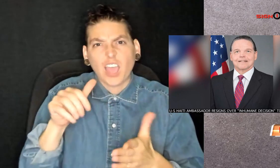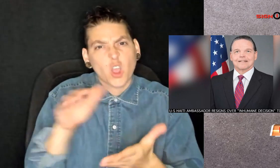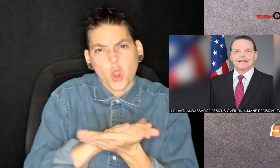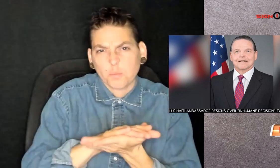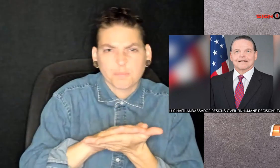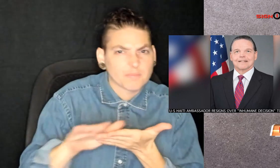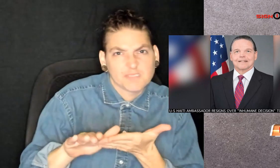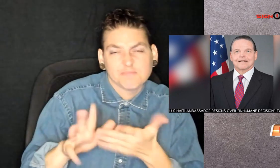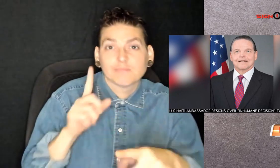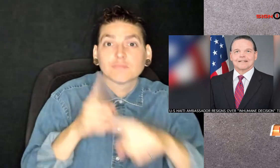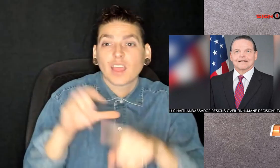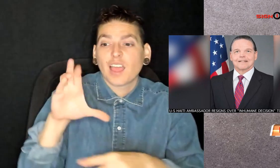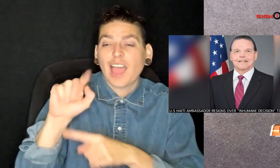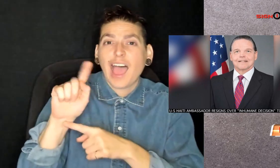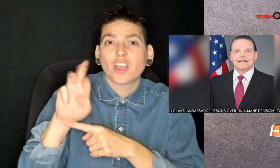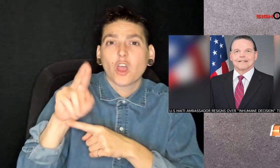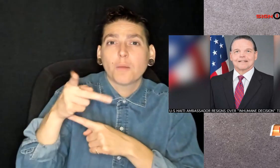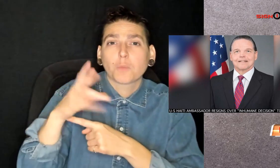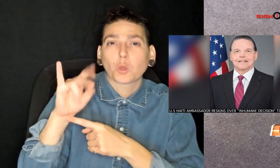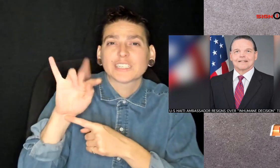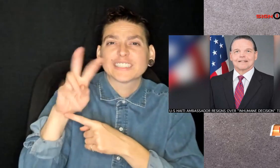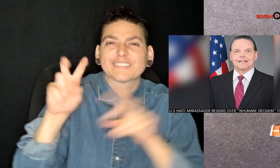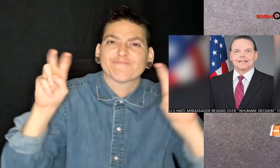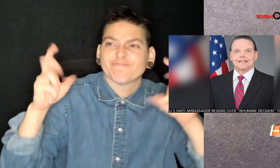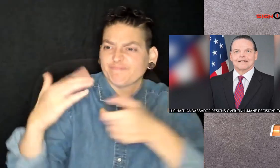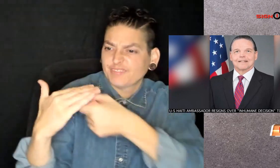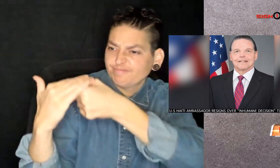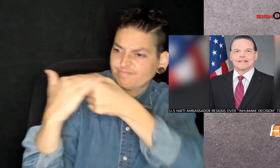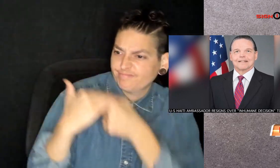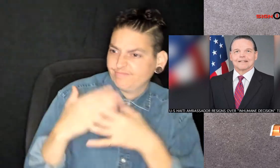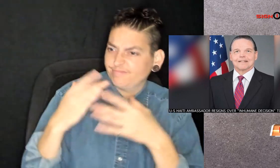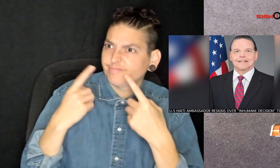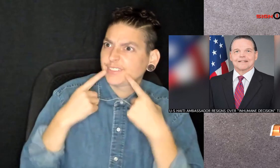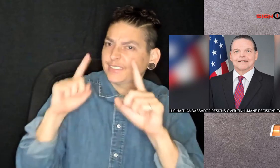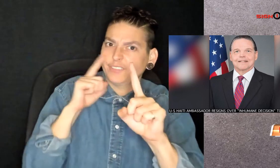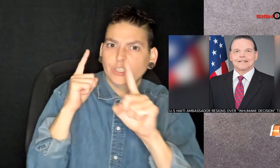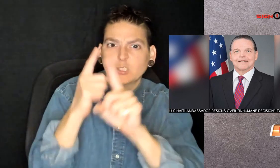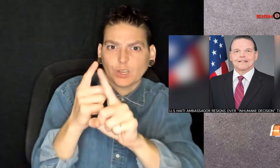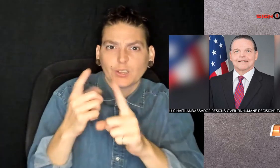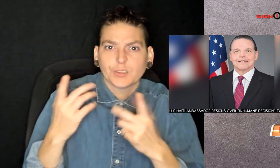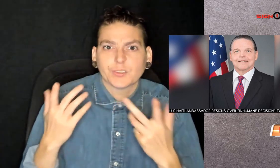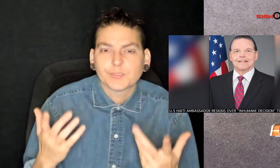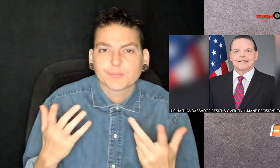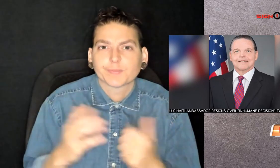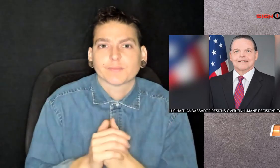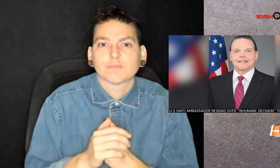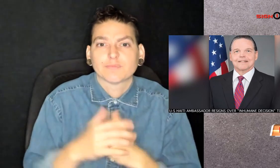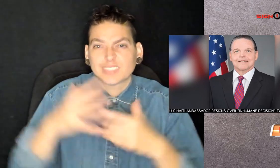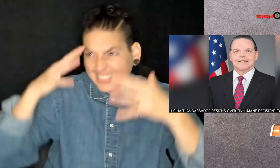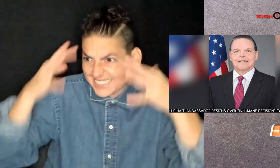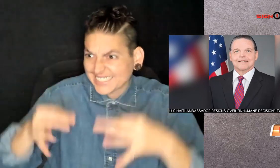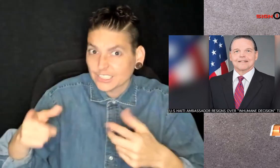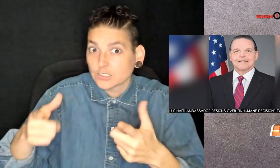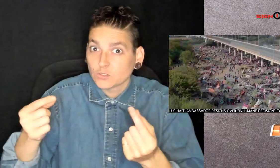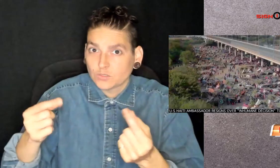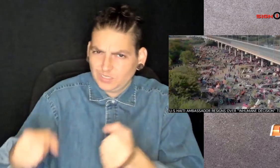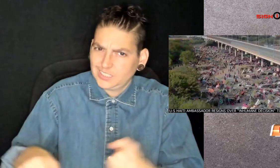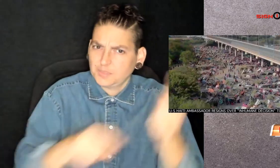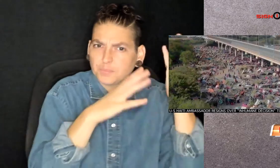is the, quote, inhumane and counterproductive decision to deport thousands of